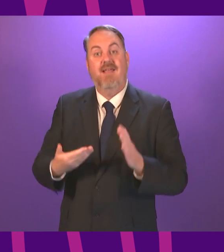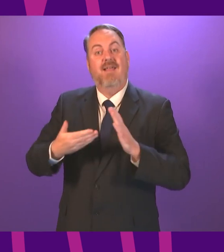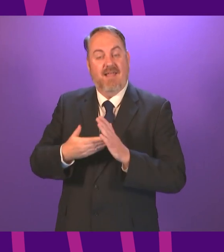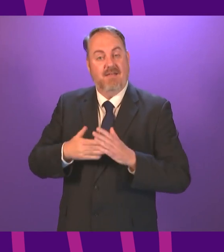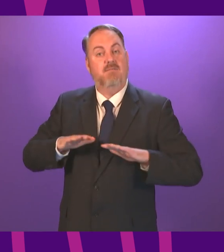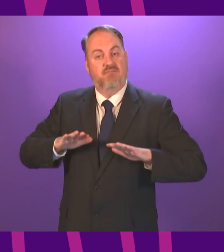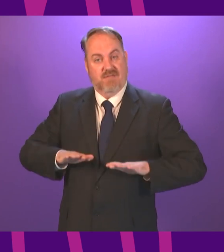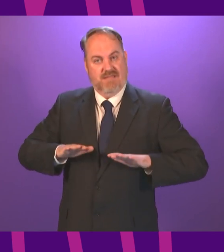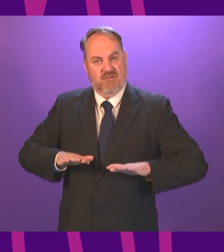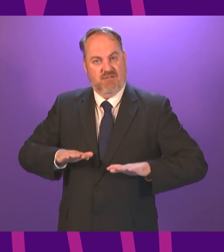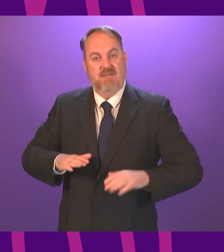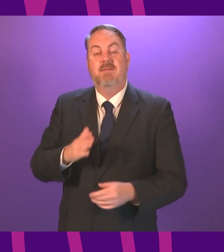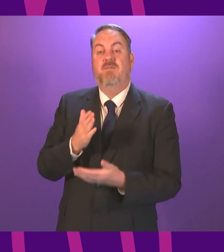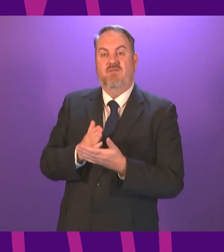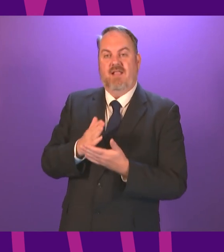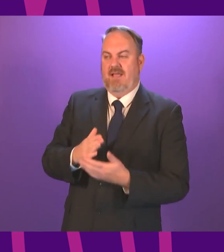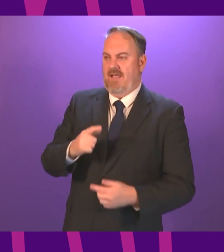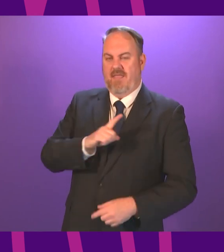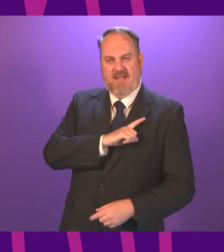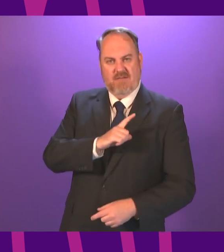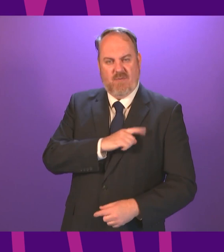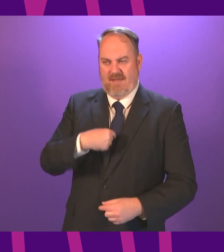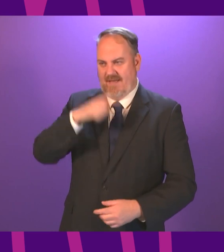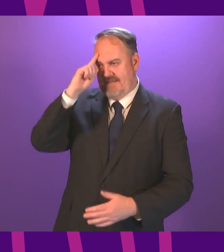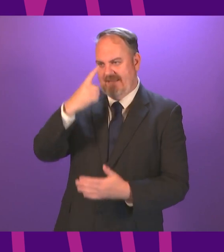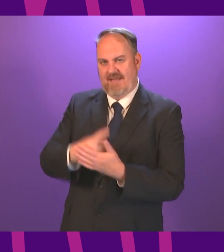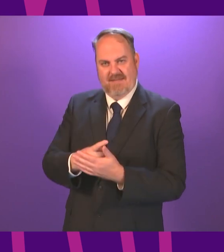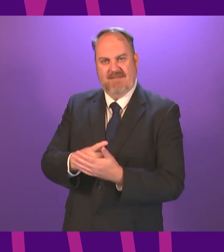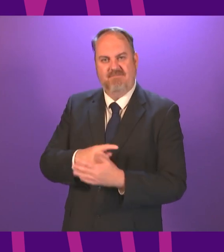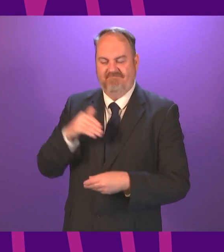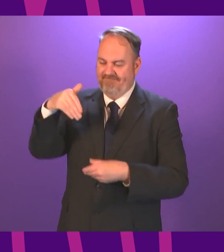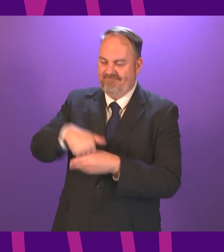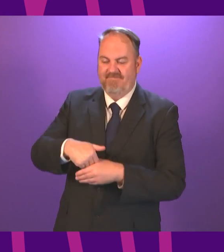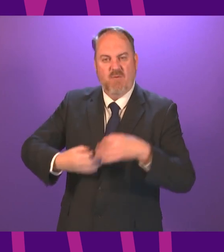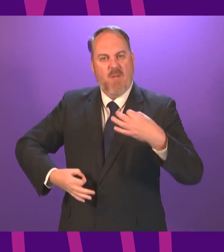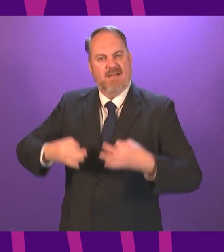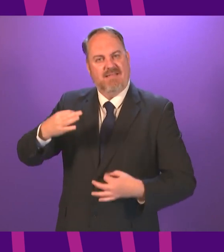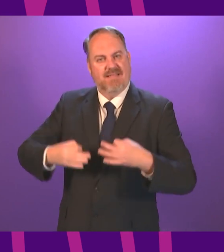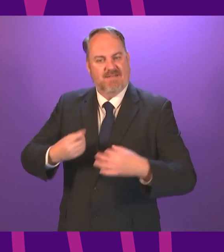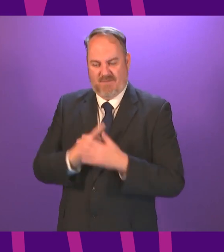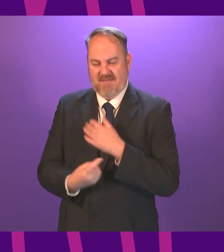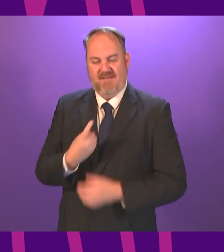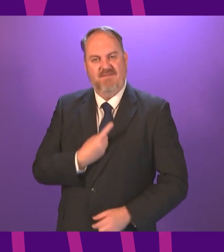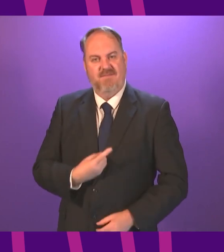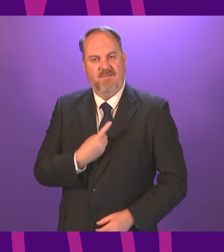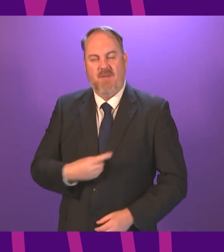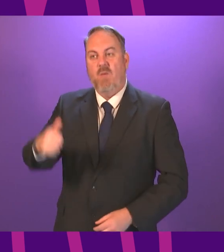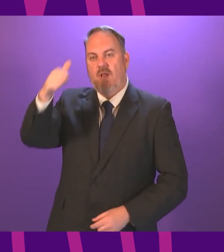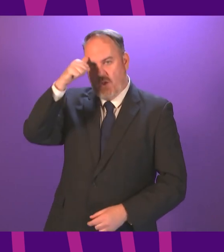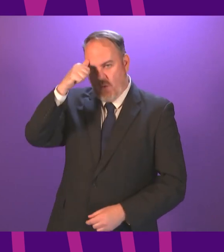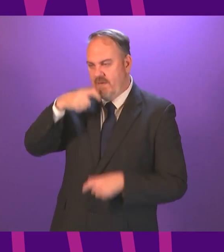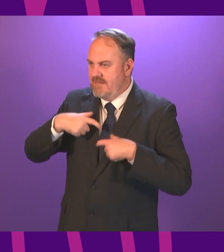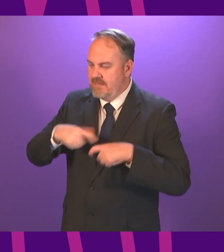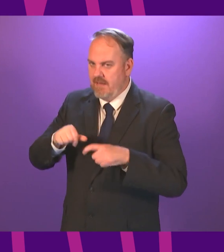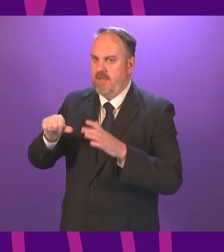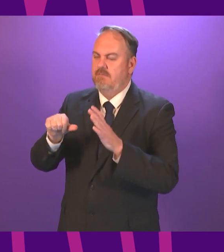in my community which drives me as a person and it is why I decided to enter the world of politics and I know we're not out of the woods yet but